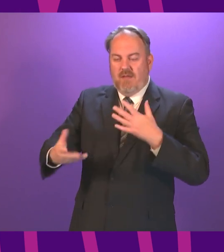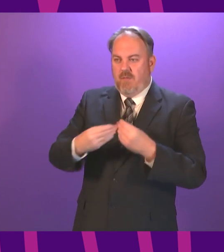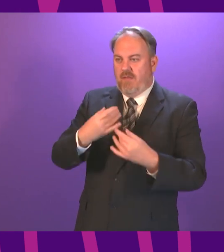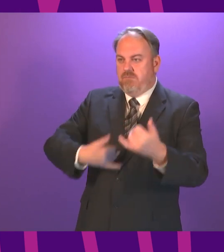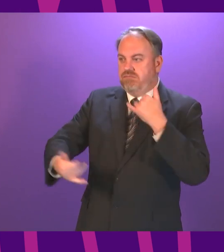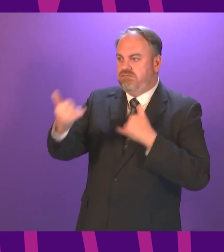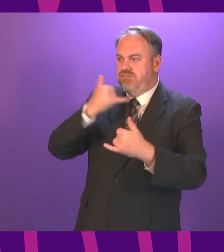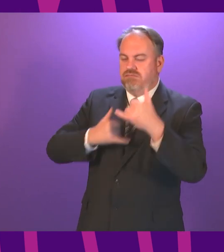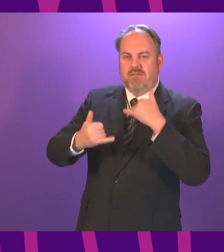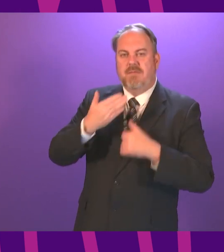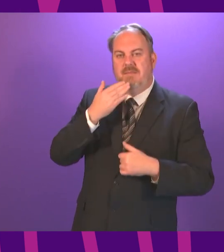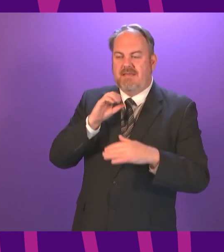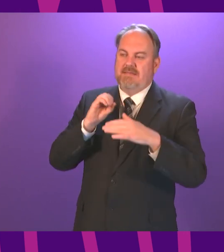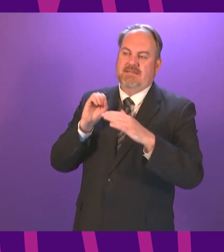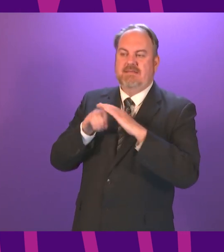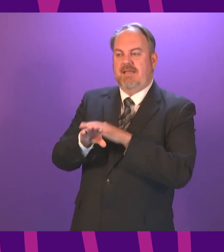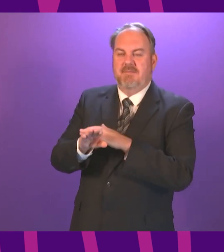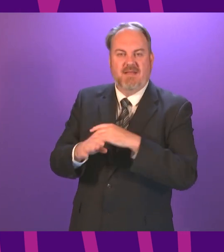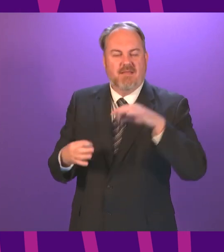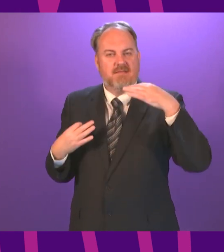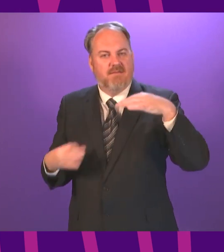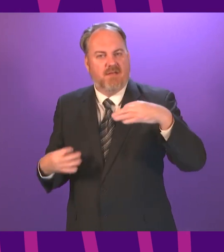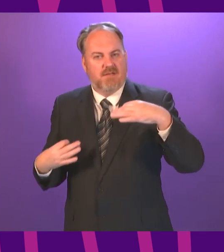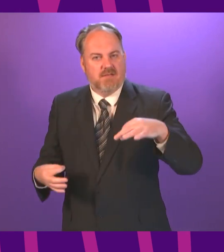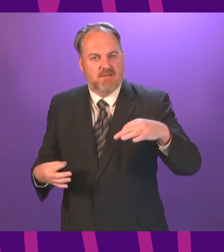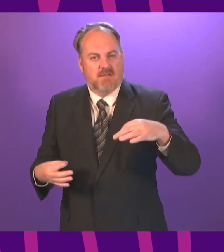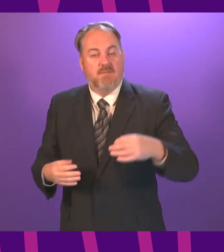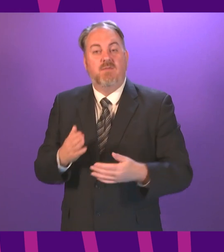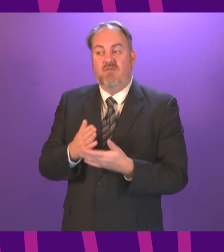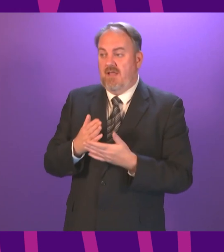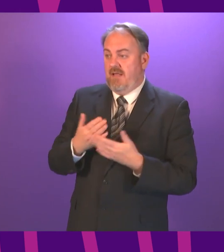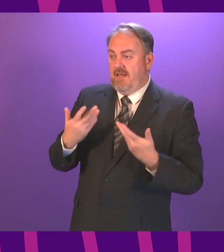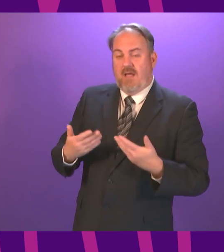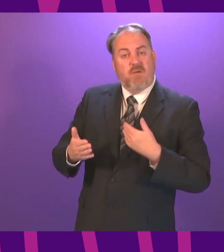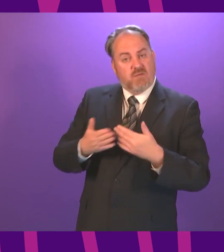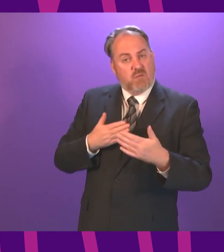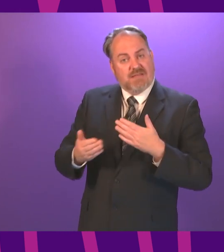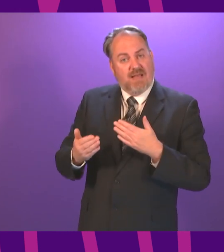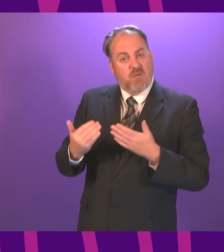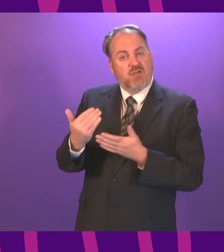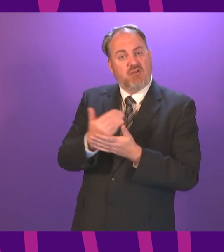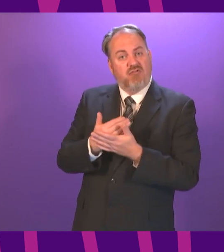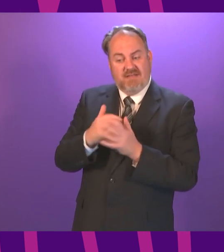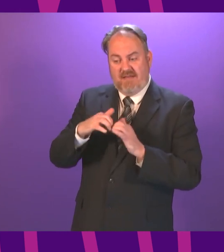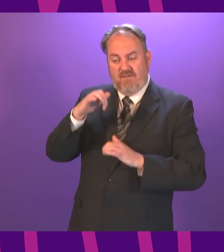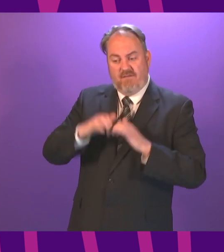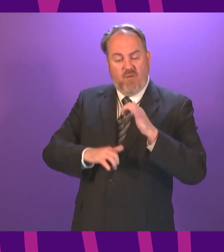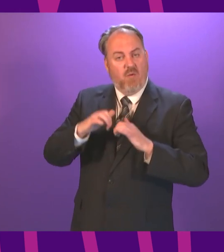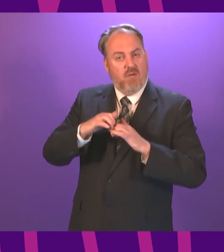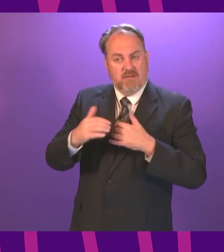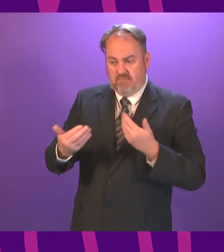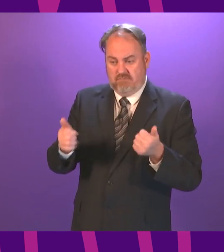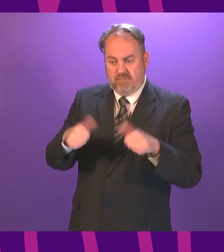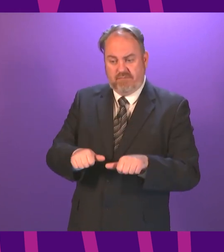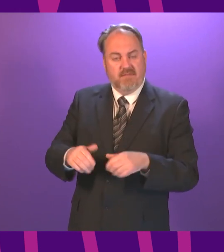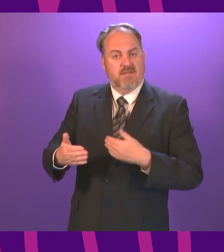course, we will learn the lessons of the security glitch. We have resolved it, so that issue is no longer a problem. I will just reaffirm what I have